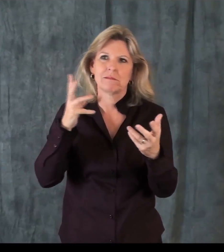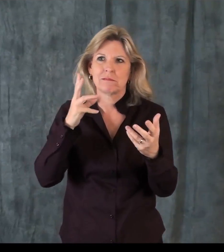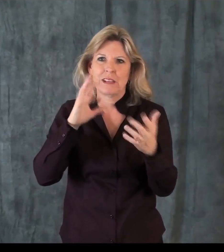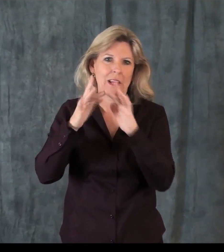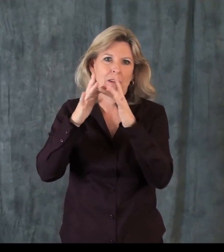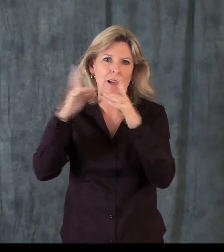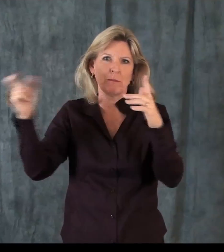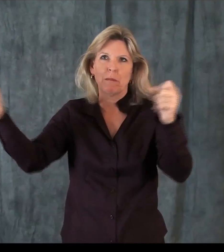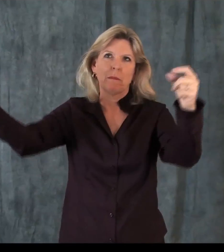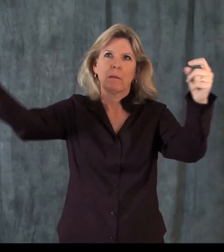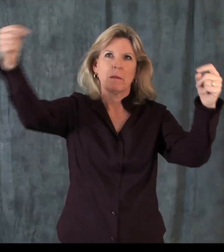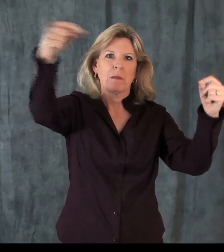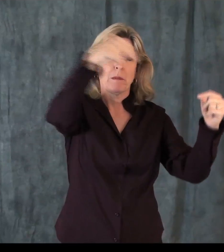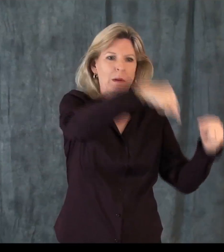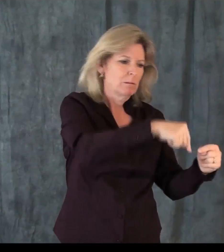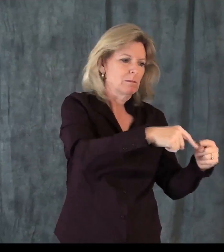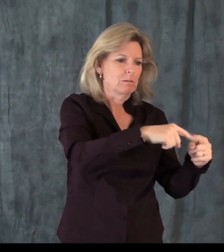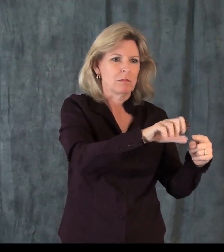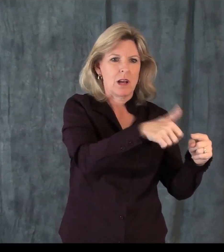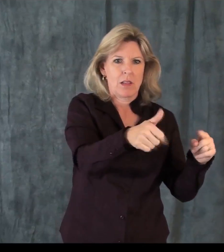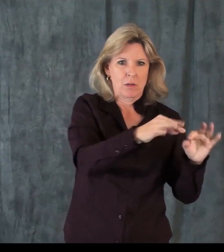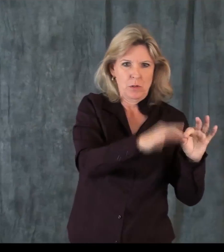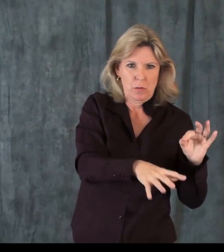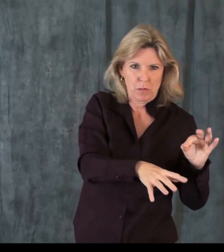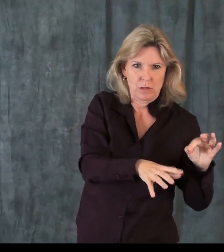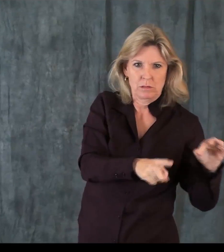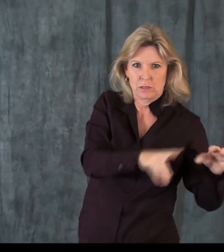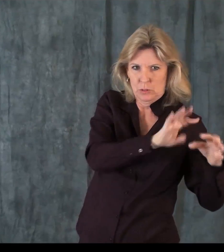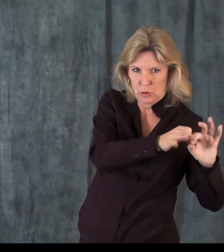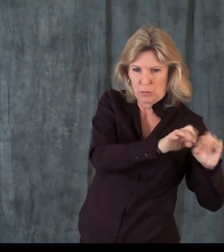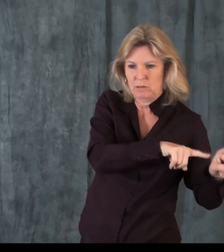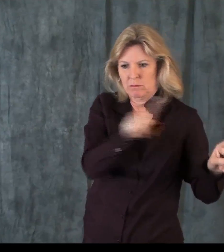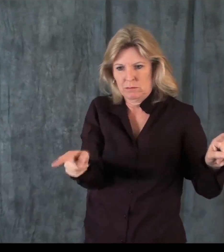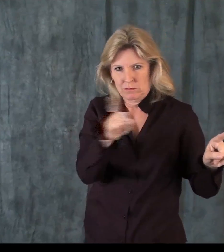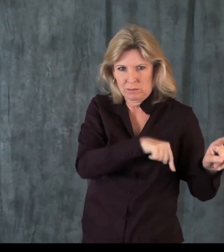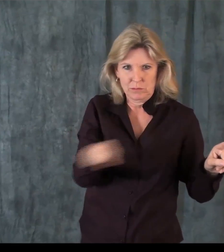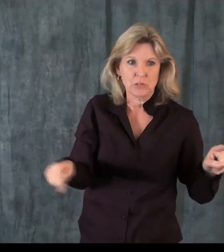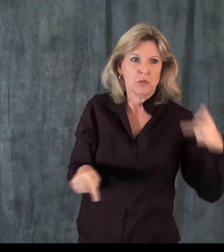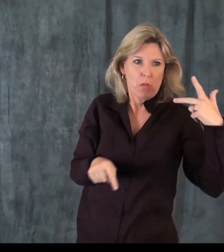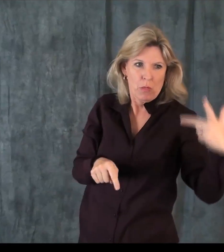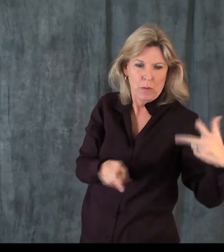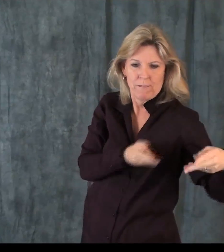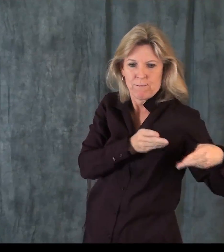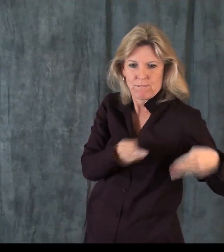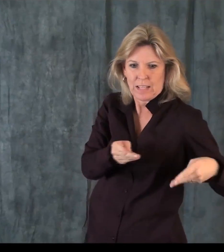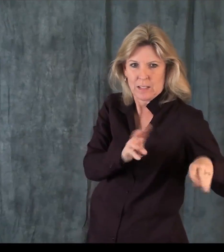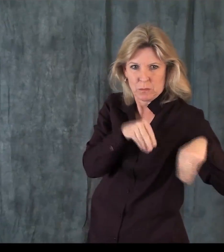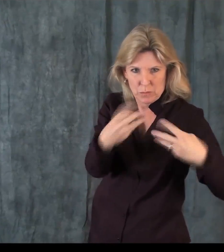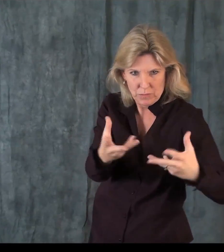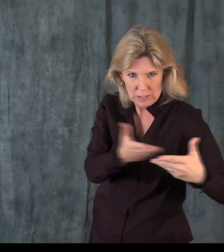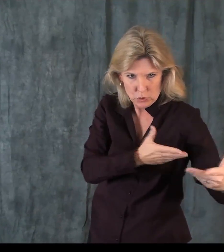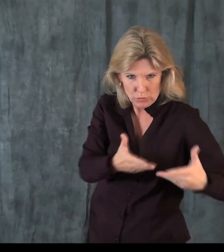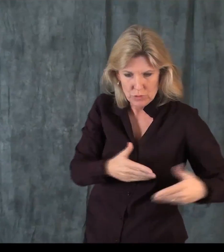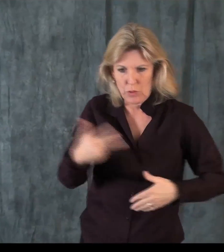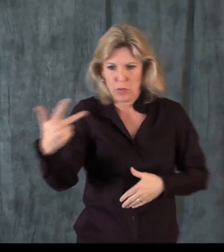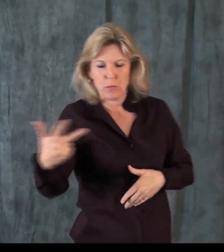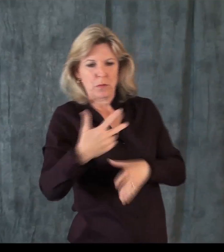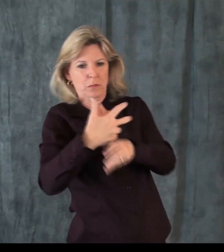services are connected through internet connections to the interpreters who are working in those other three counties. The three feeder